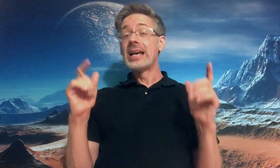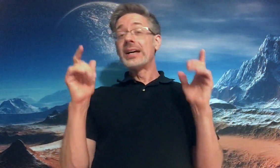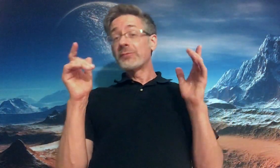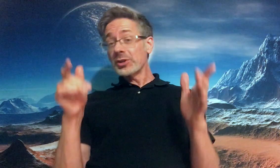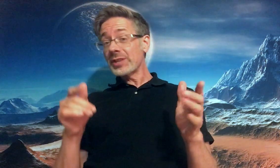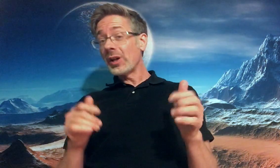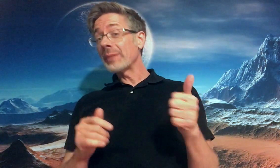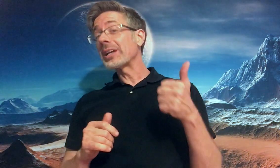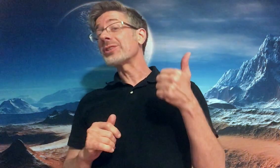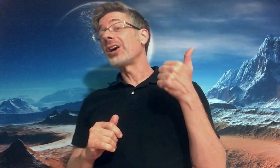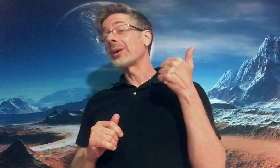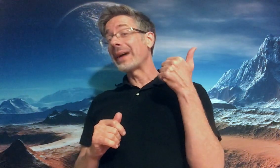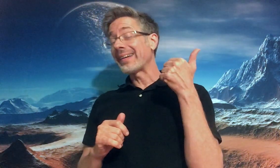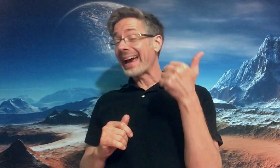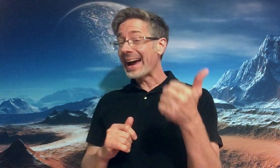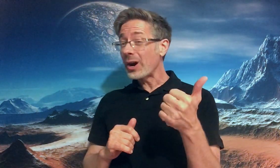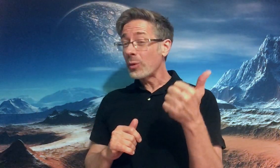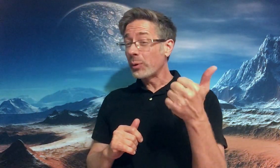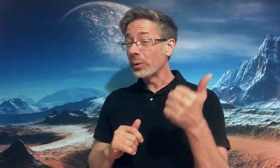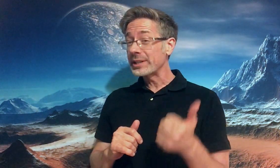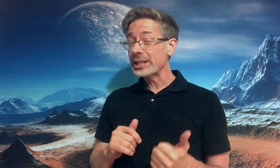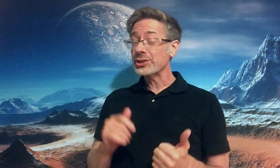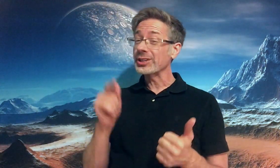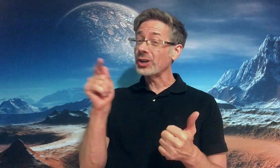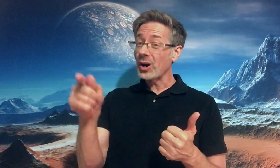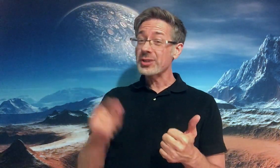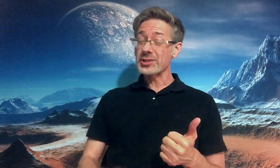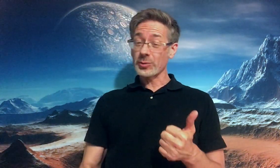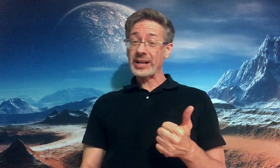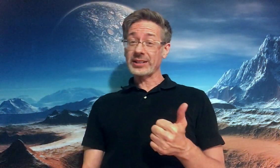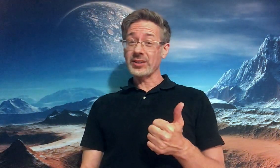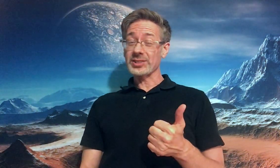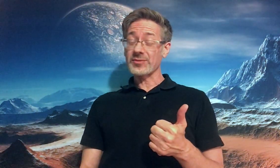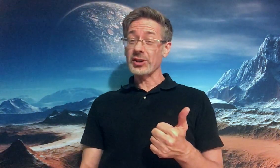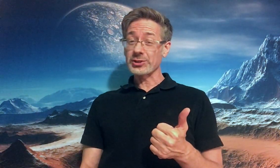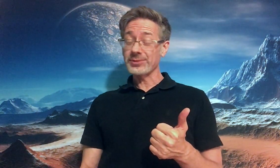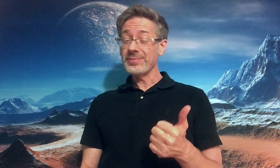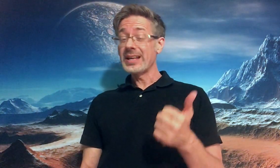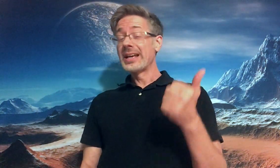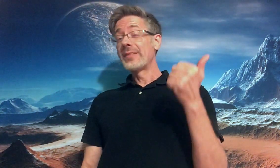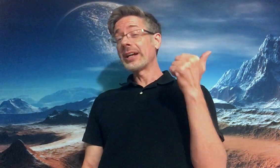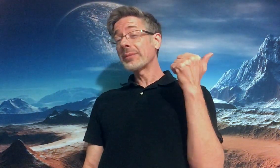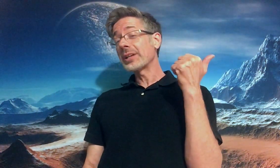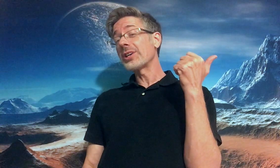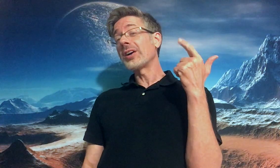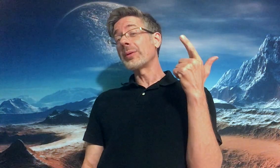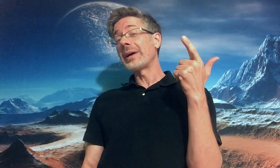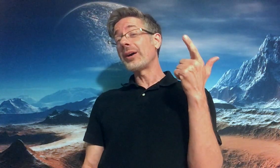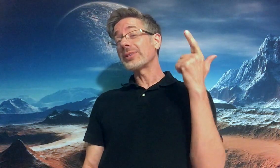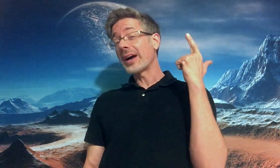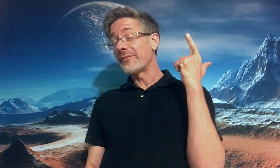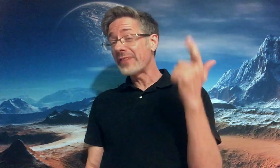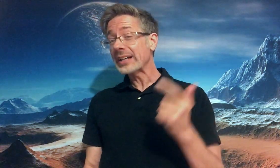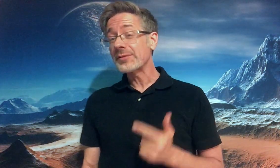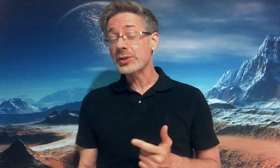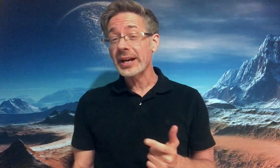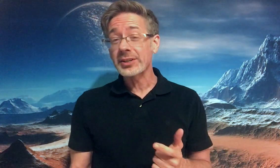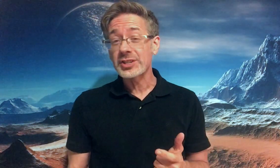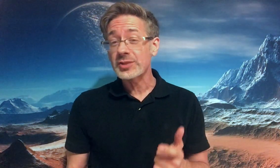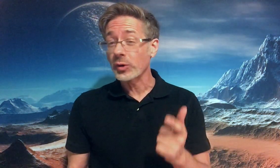First of all, I'm going to talk about how porn addiction causes erectile dysfunction, then I'm going to talk about effective strategies for